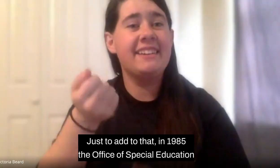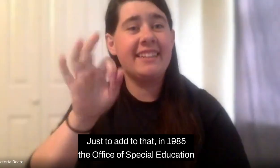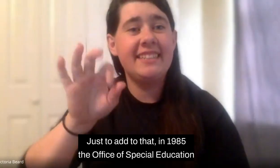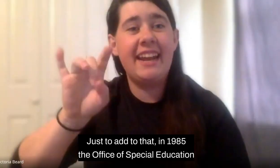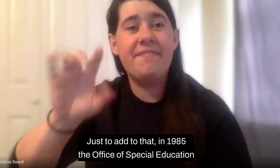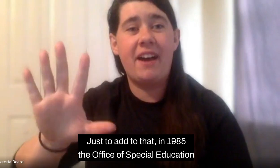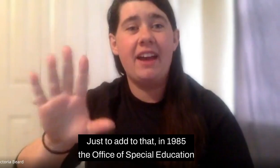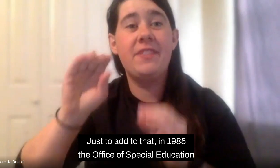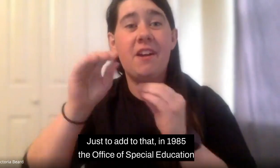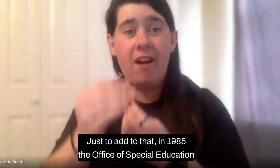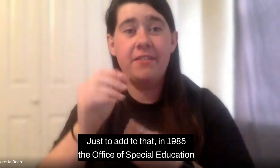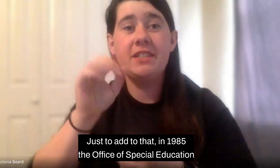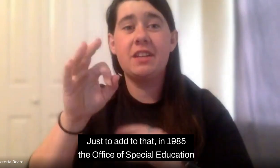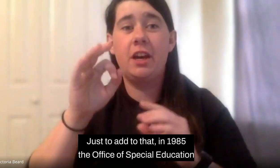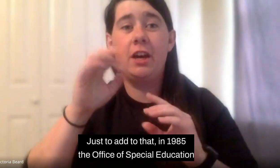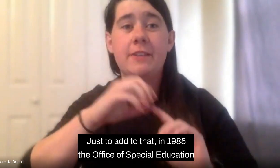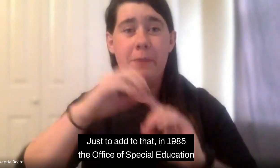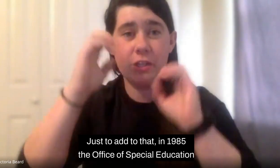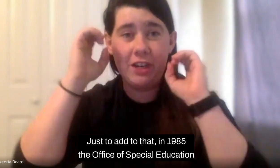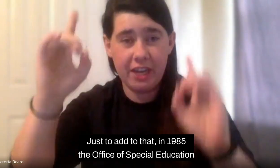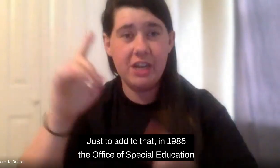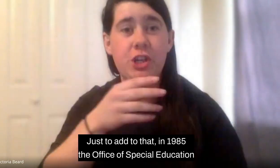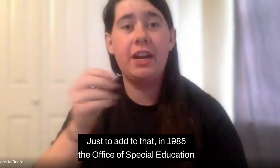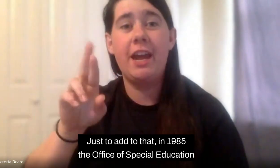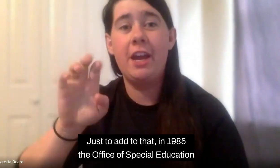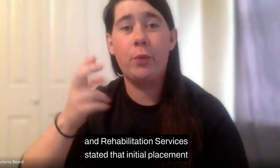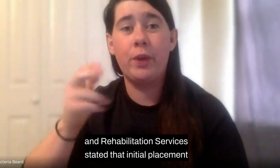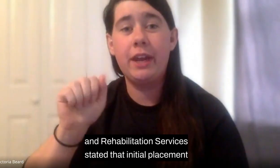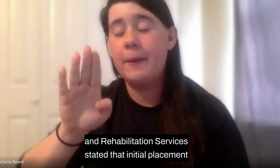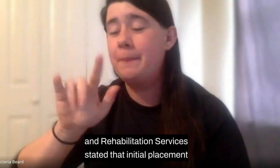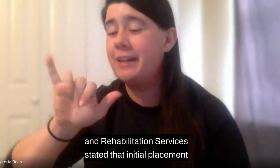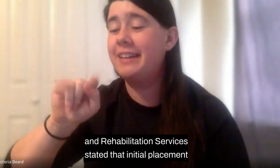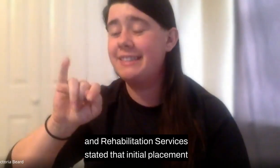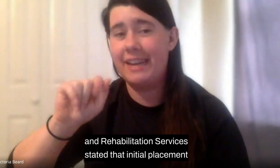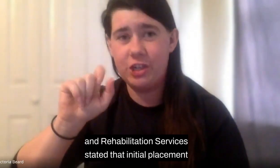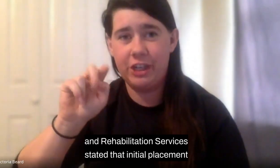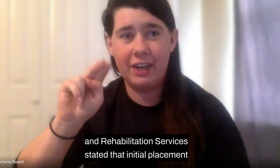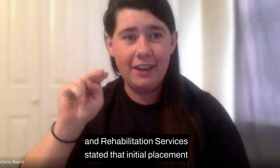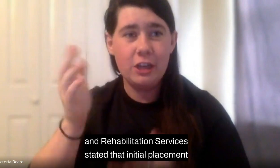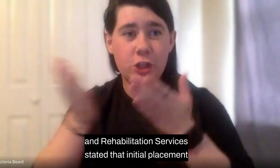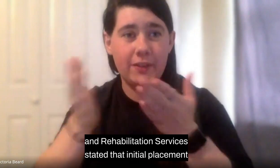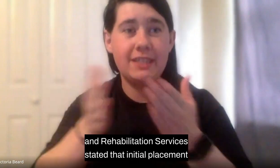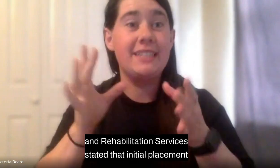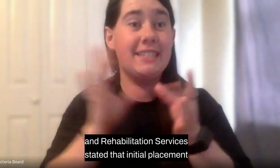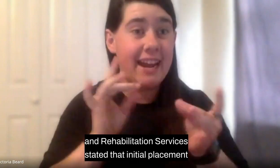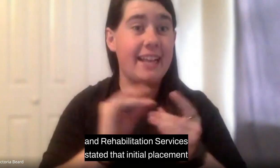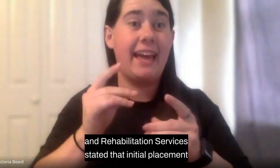1985 the Office of Special Education and Rehabilitation Services stated that